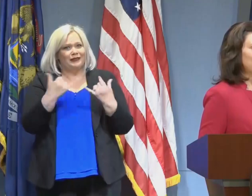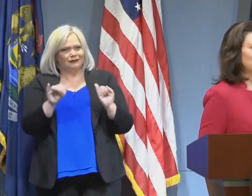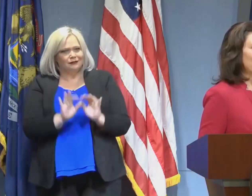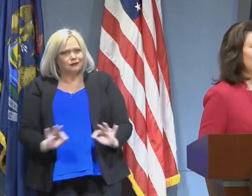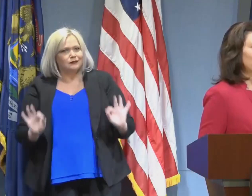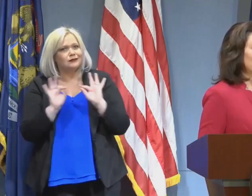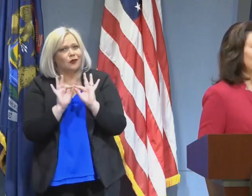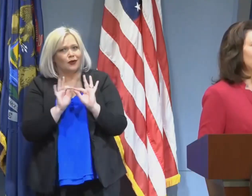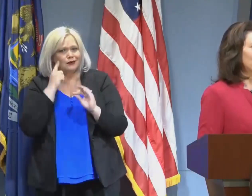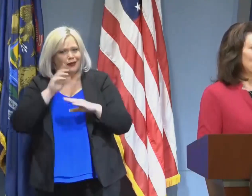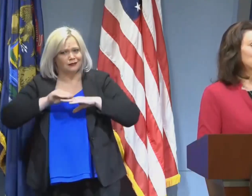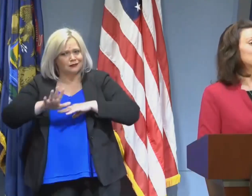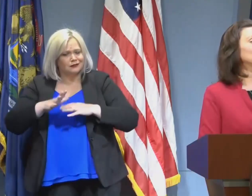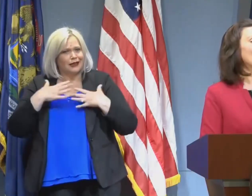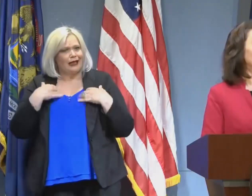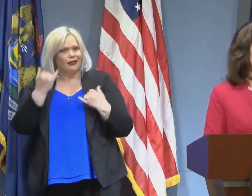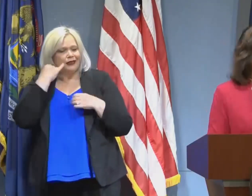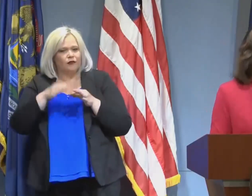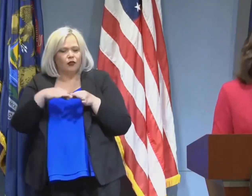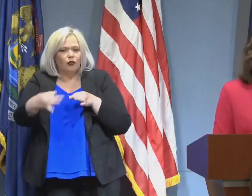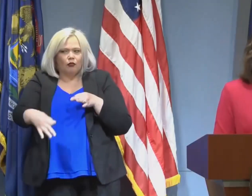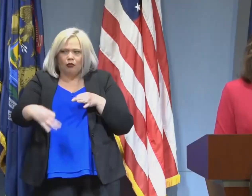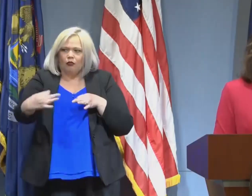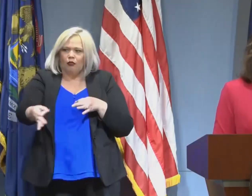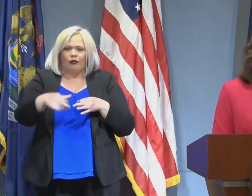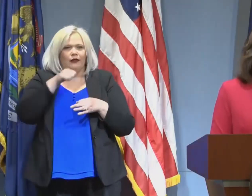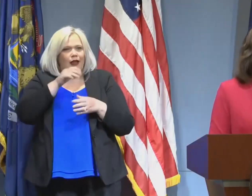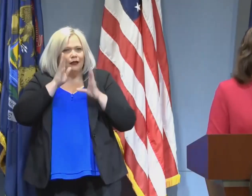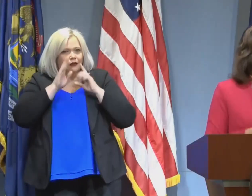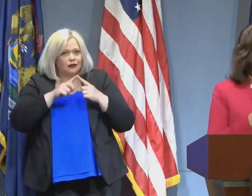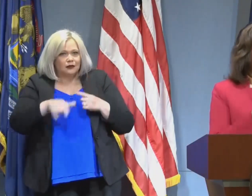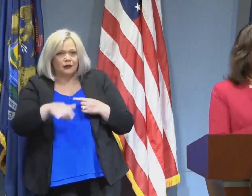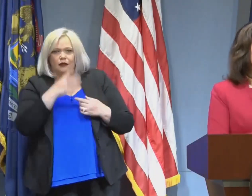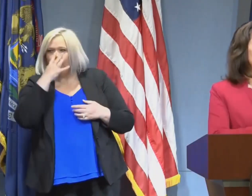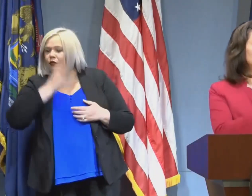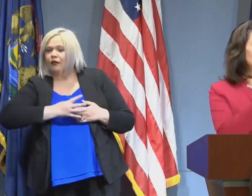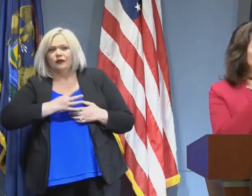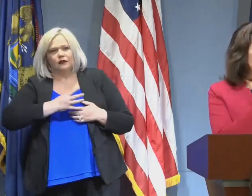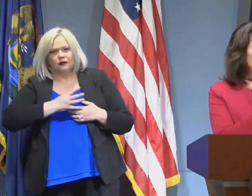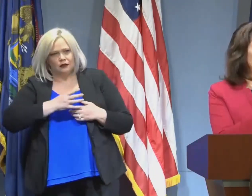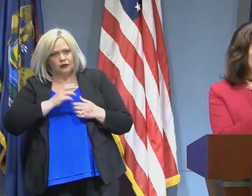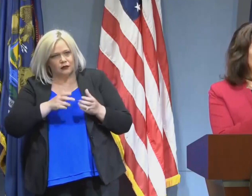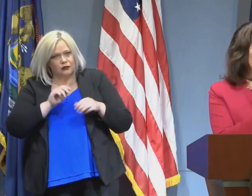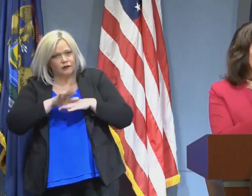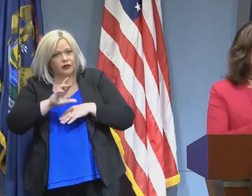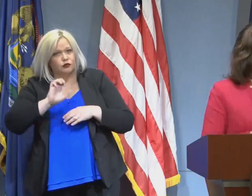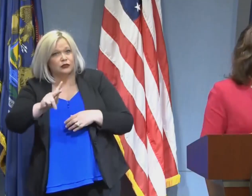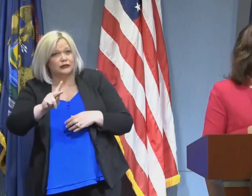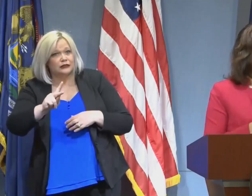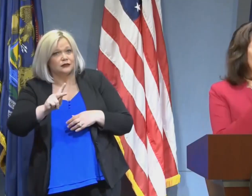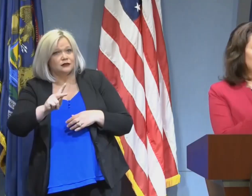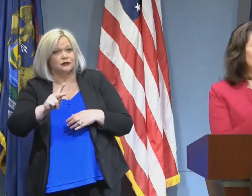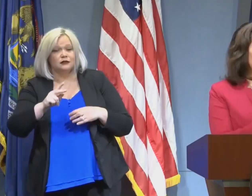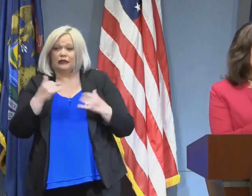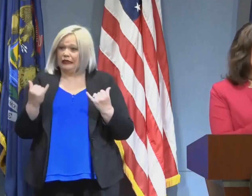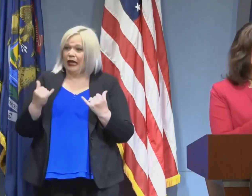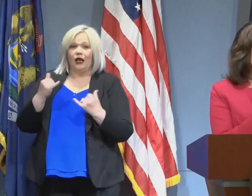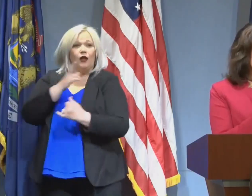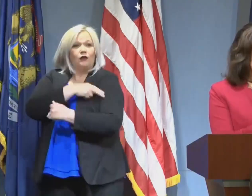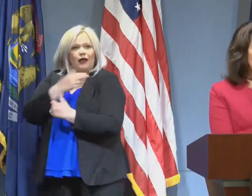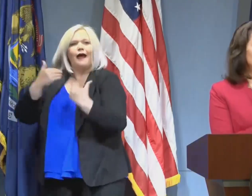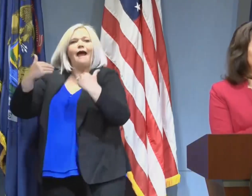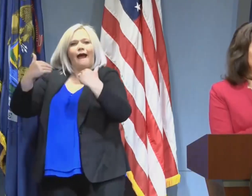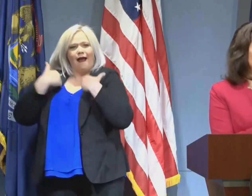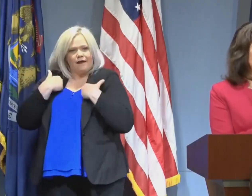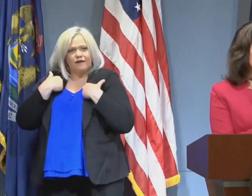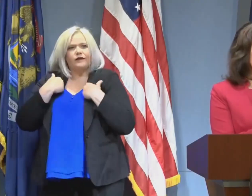that can impact your health if you go too long without getting it addressed. We've built up our stores of PPE. We've got health professionals who